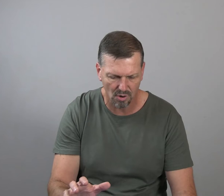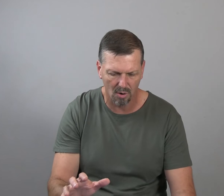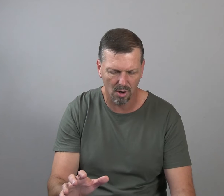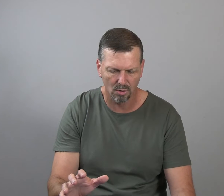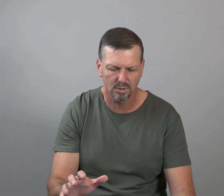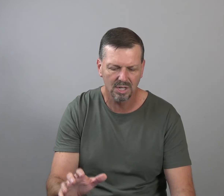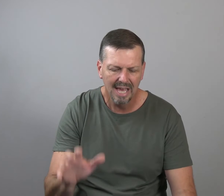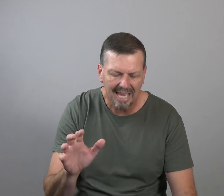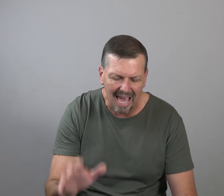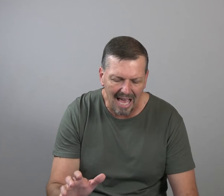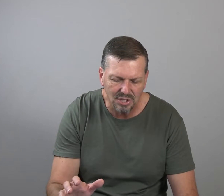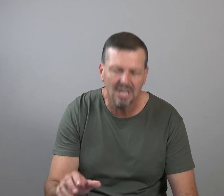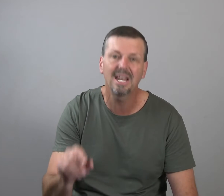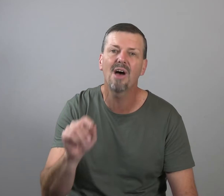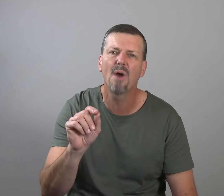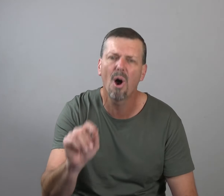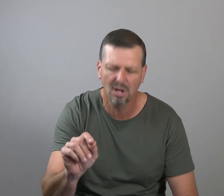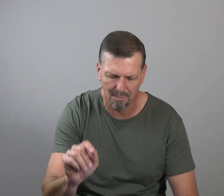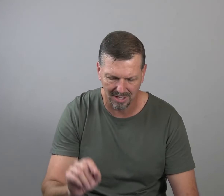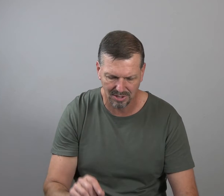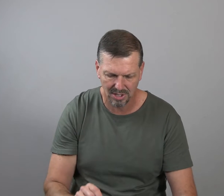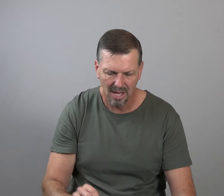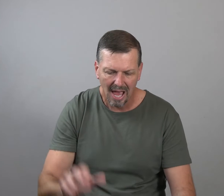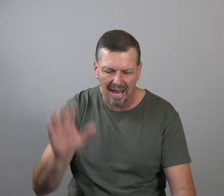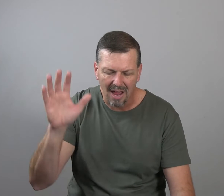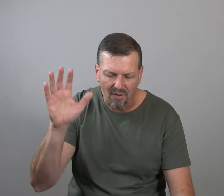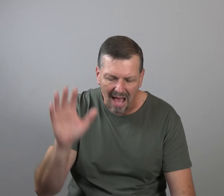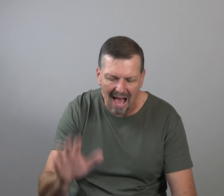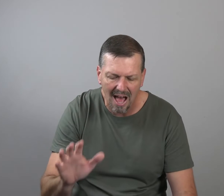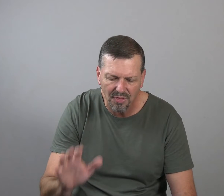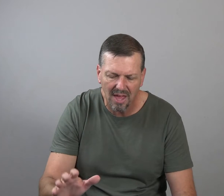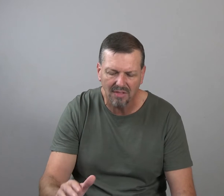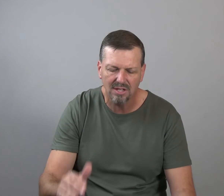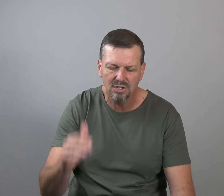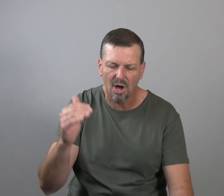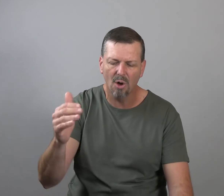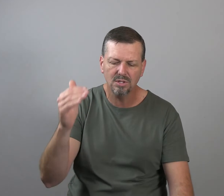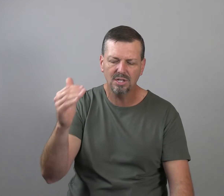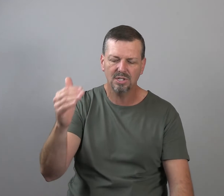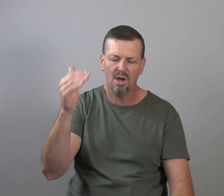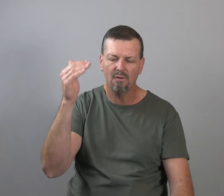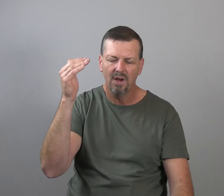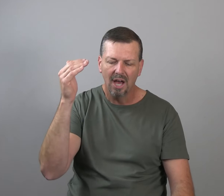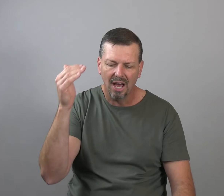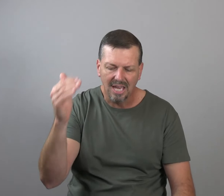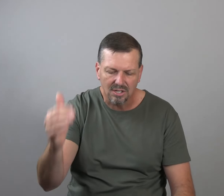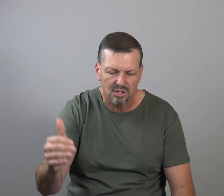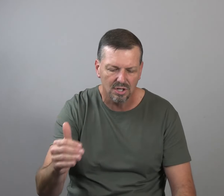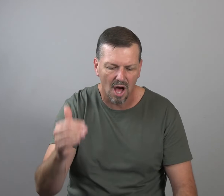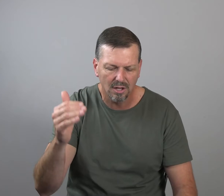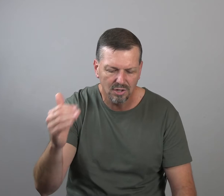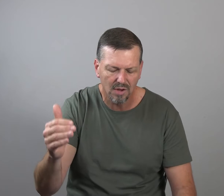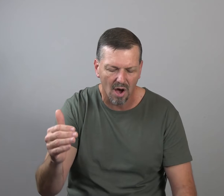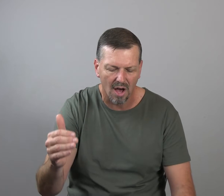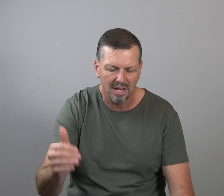strongholds, casting down arguments, and every high thing that exalts itself against the knowledge of God,